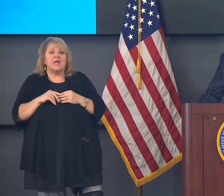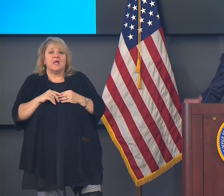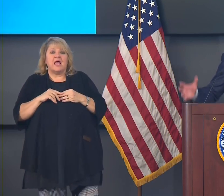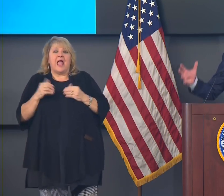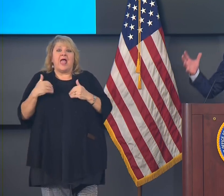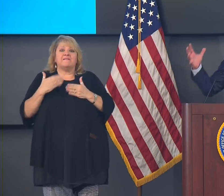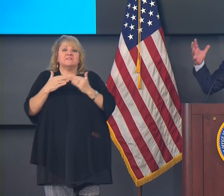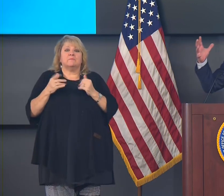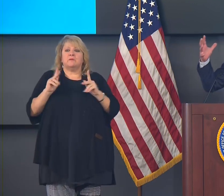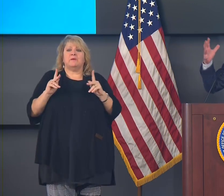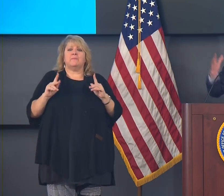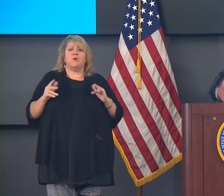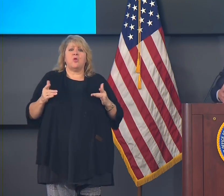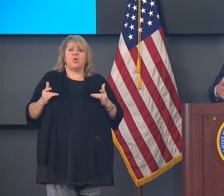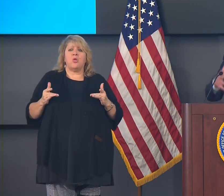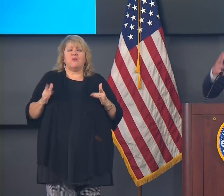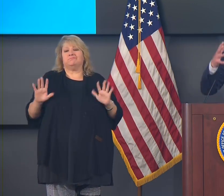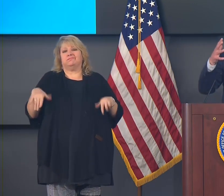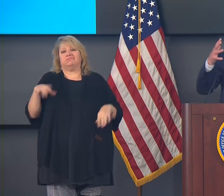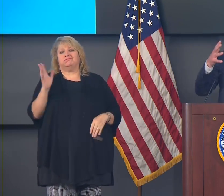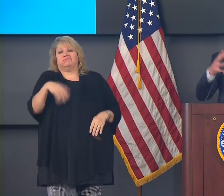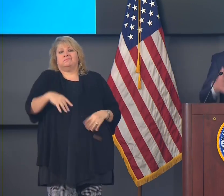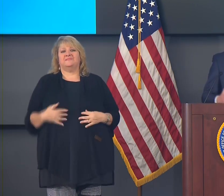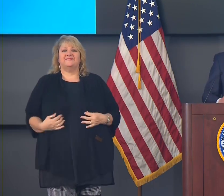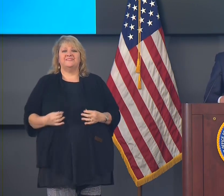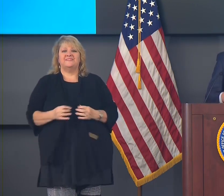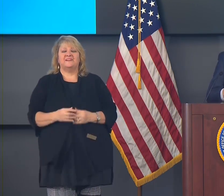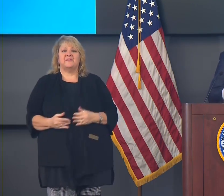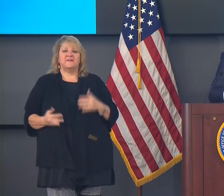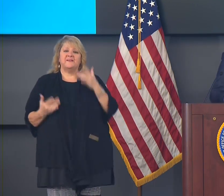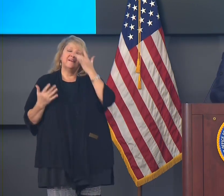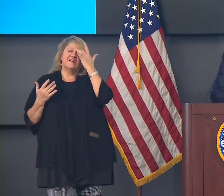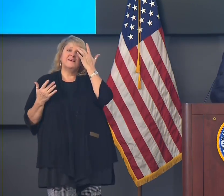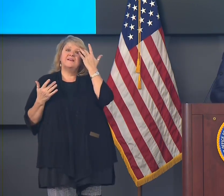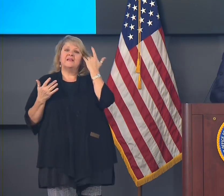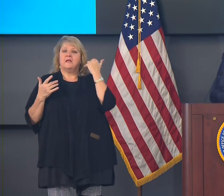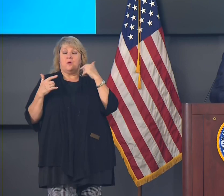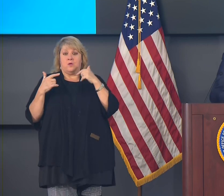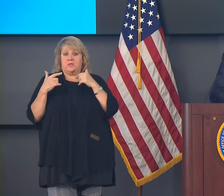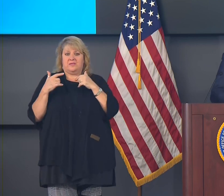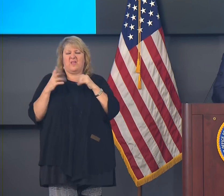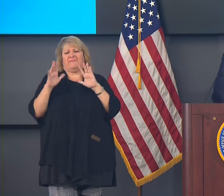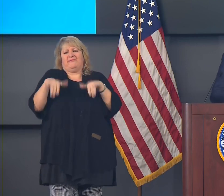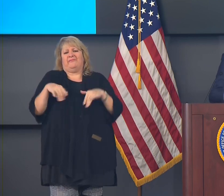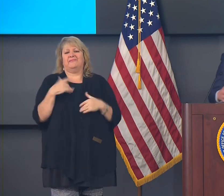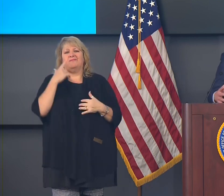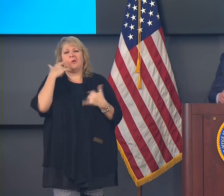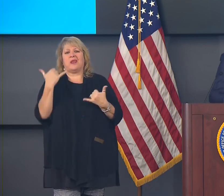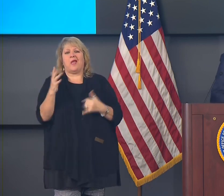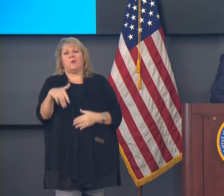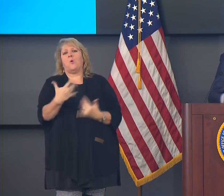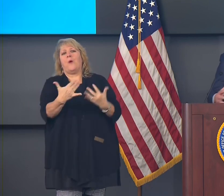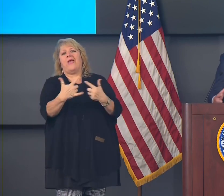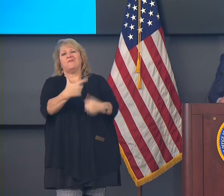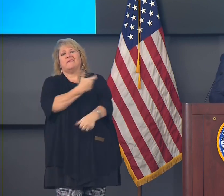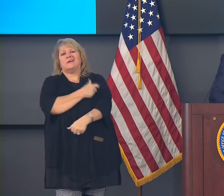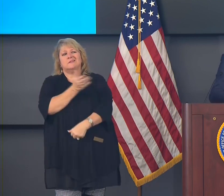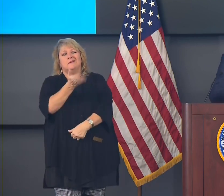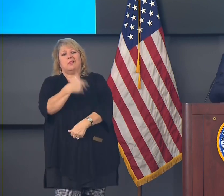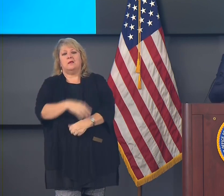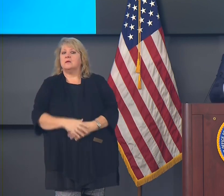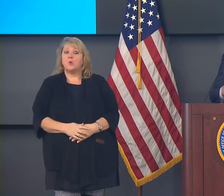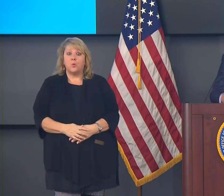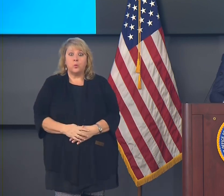month to cause people to not pay attention to what is the imperative right now. That's why you hear Dr. Birch and Dr.